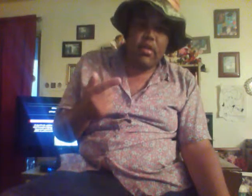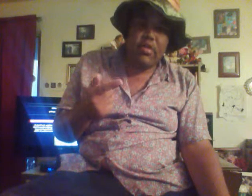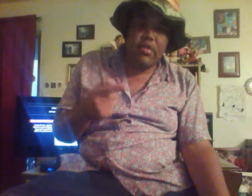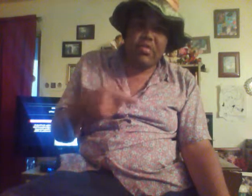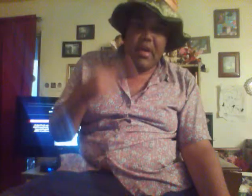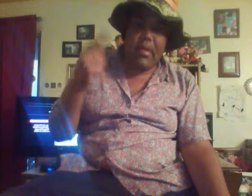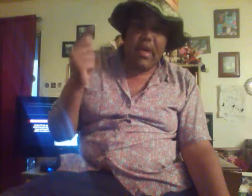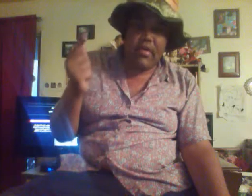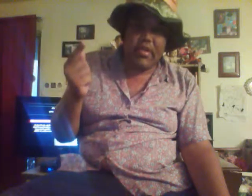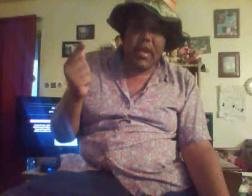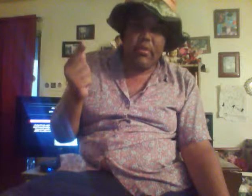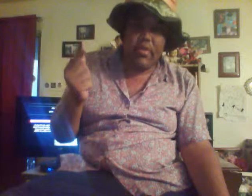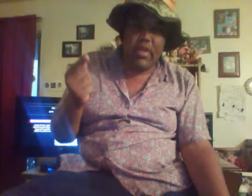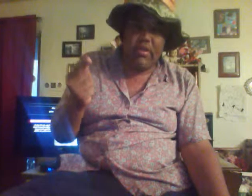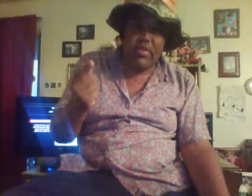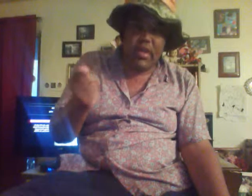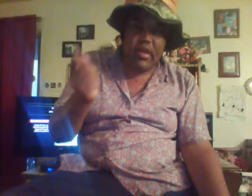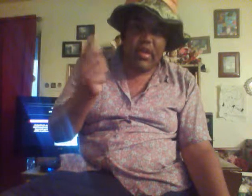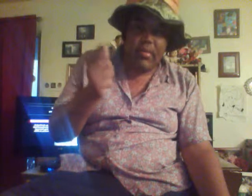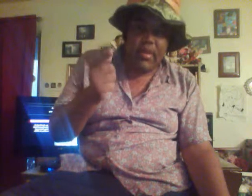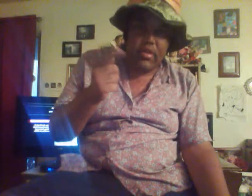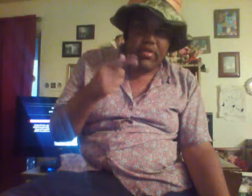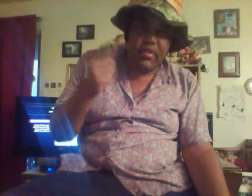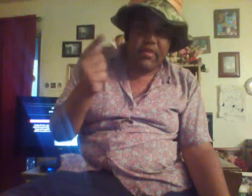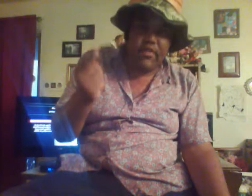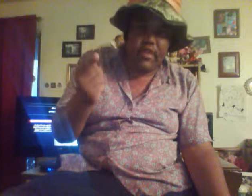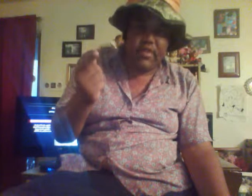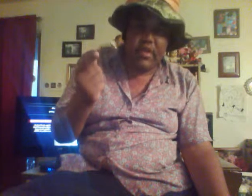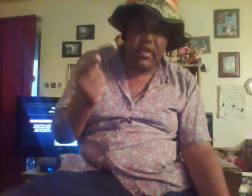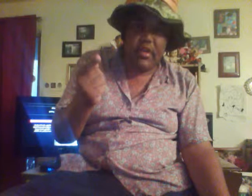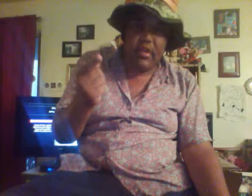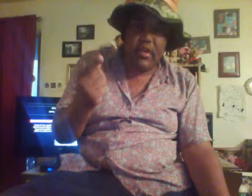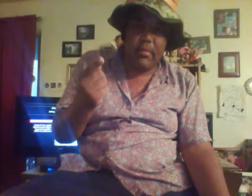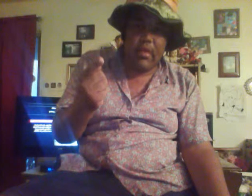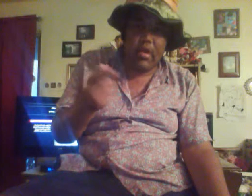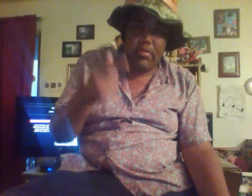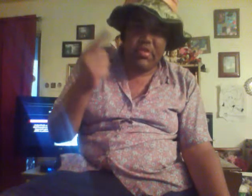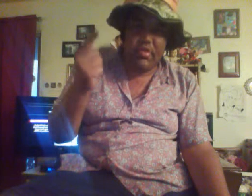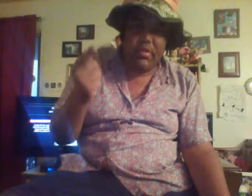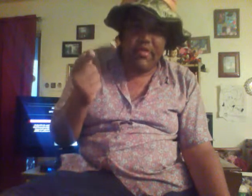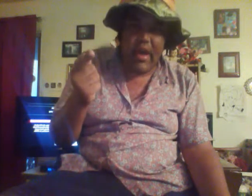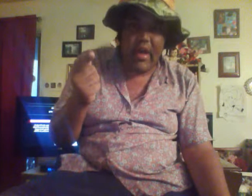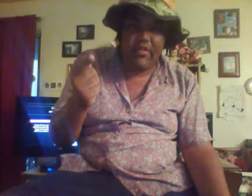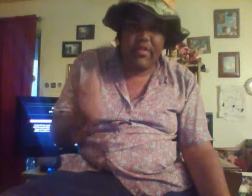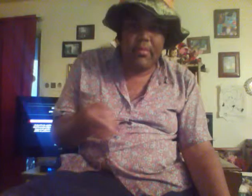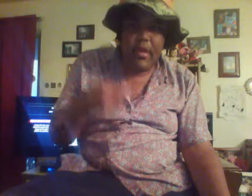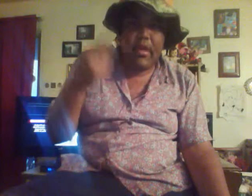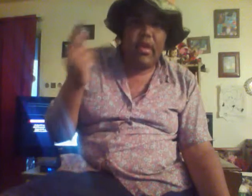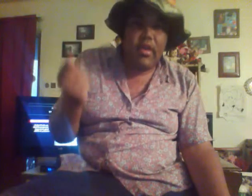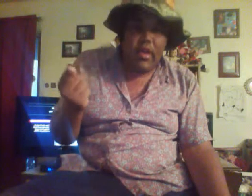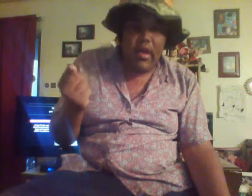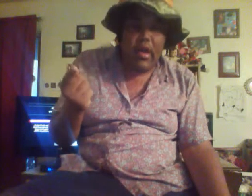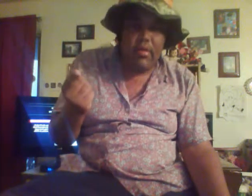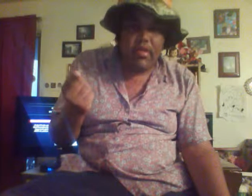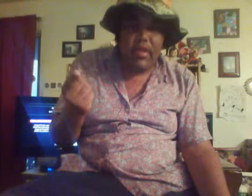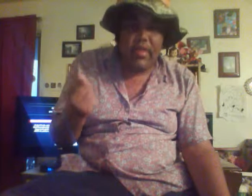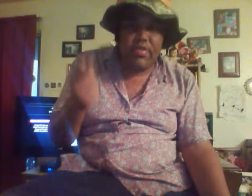So somehow... Whenever they're coming to visit him and hopes to revive him, he always gets